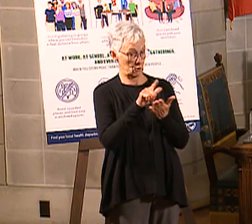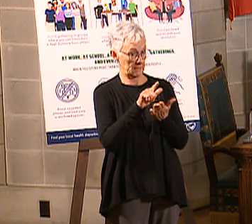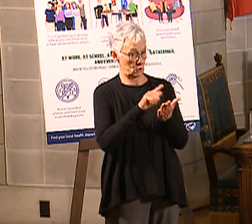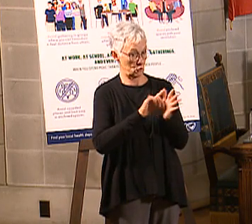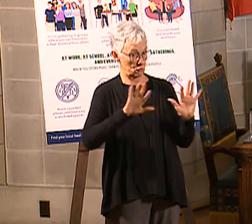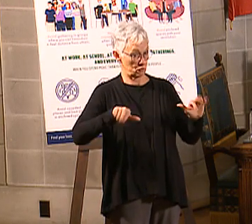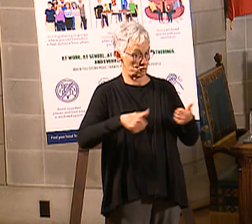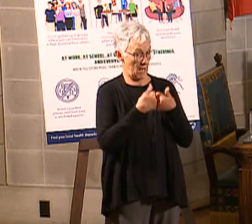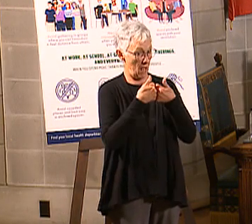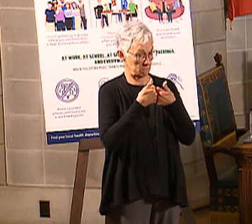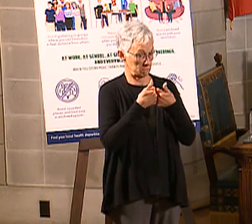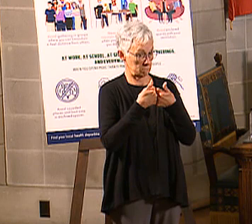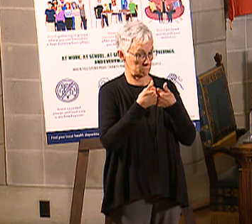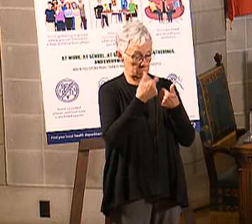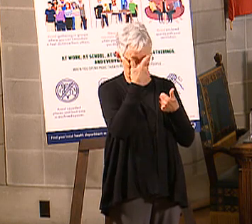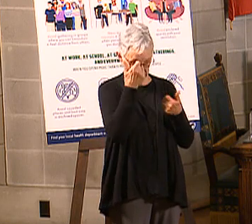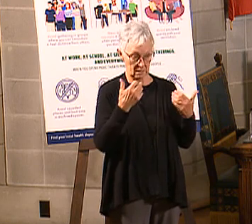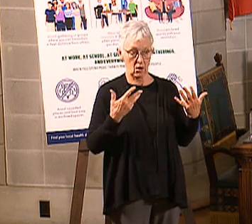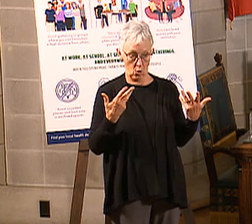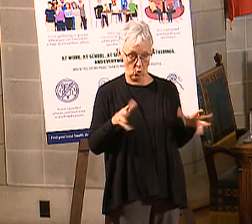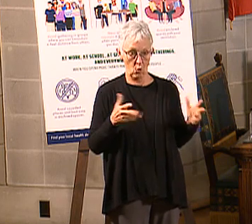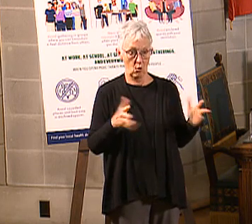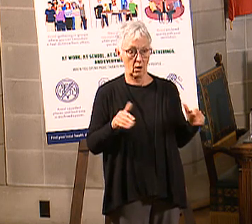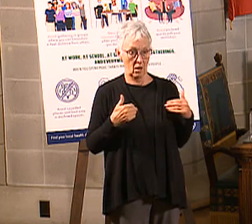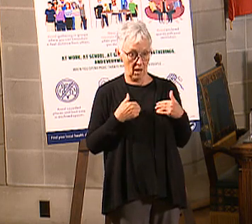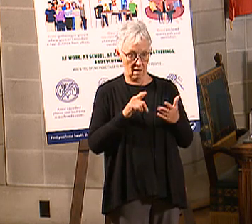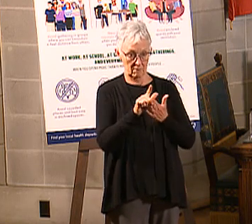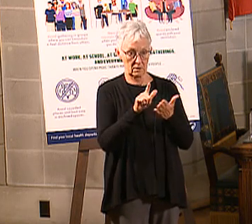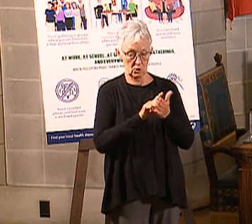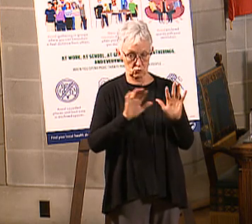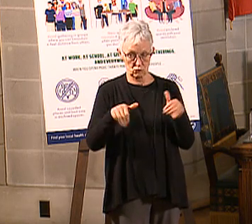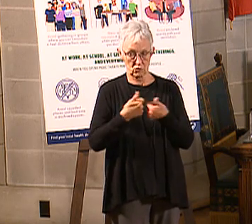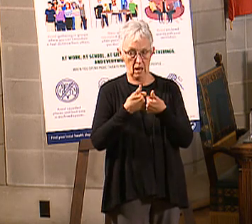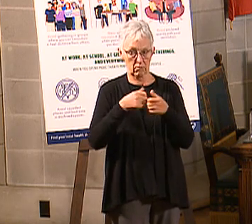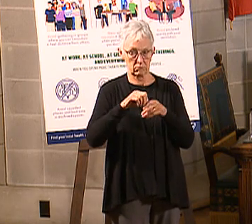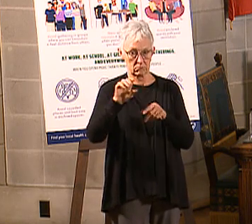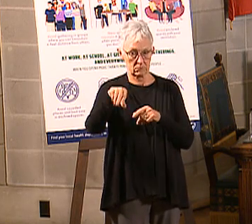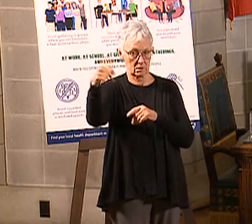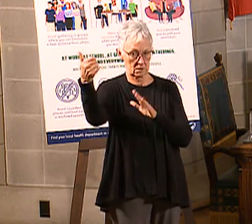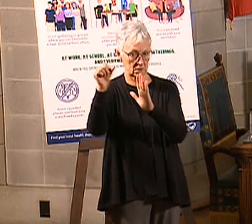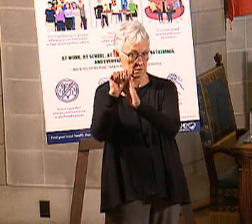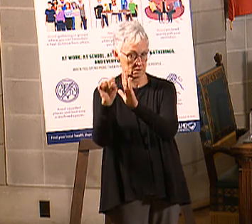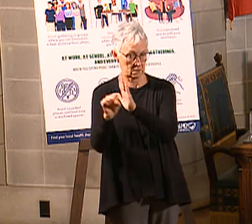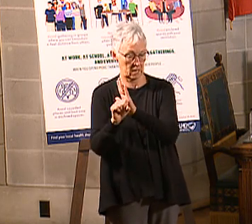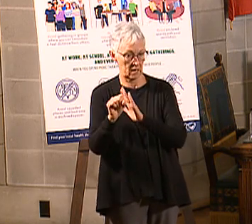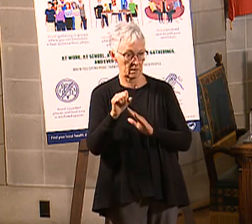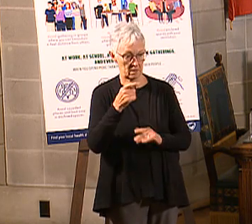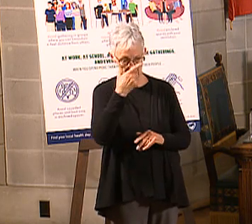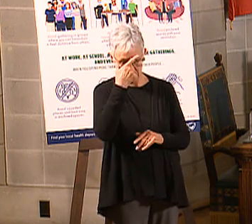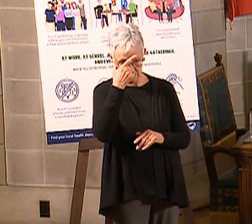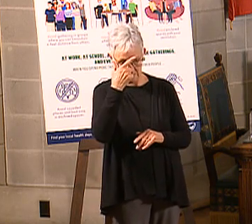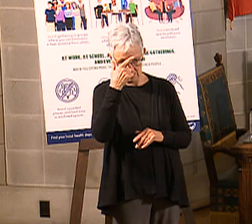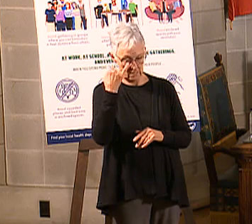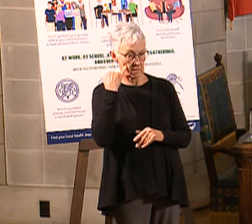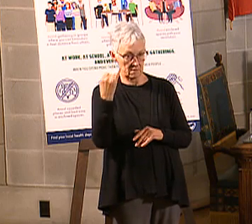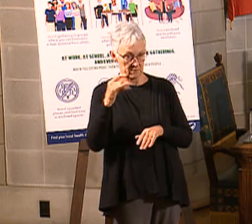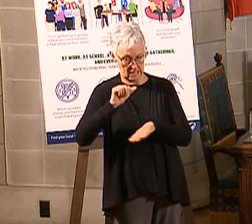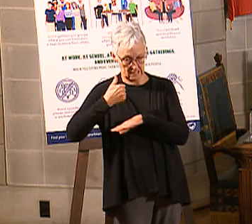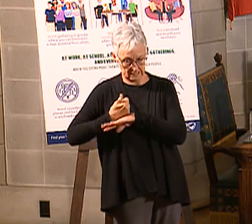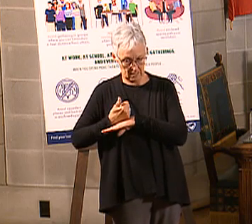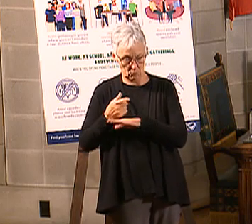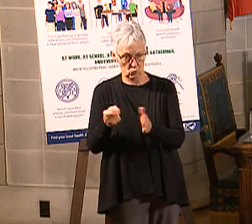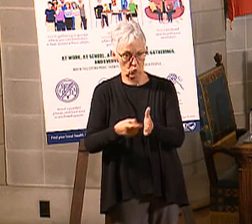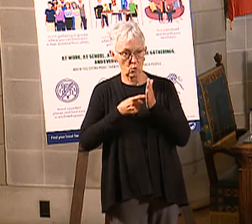Because there have been legal challenges in other states where there's been a requirement for people to